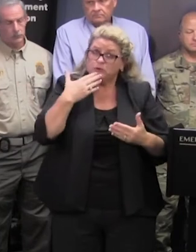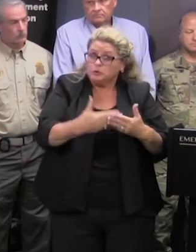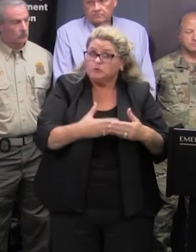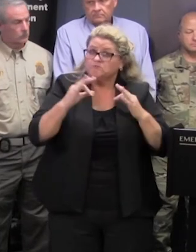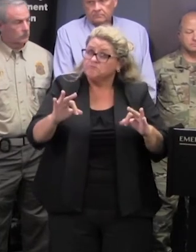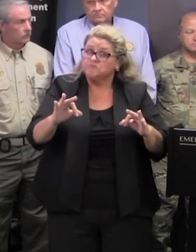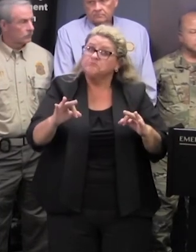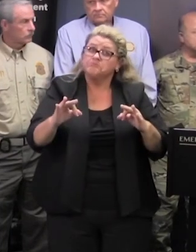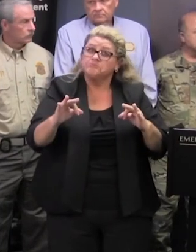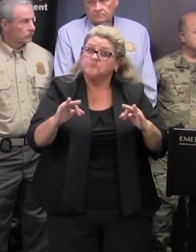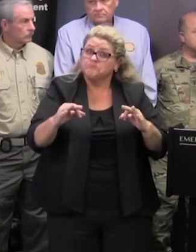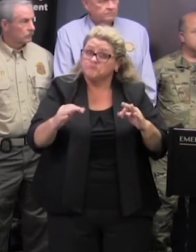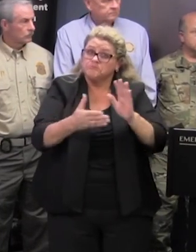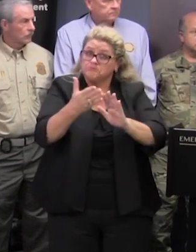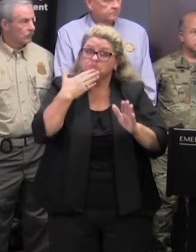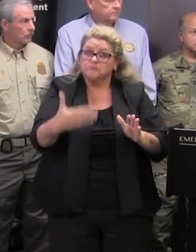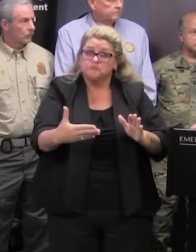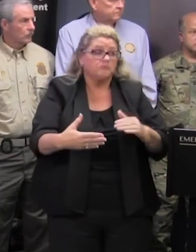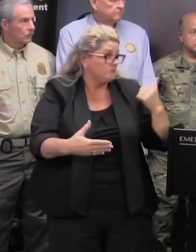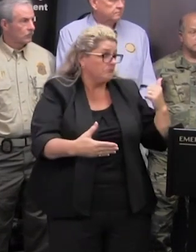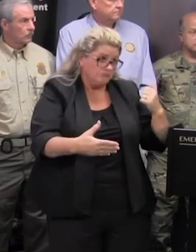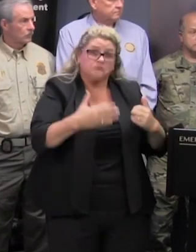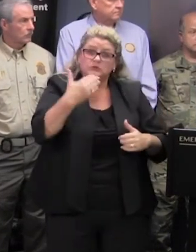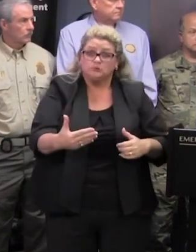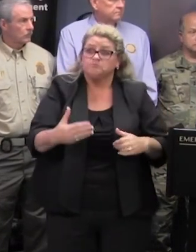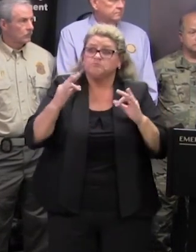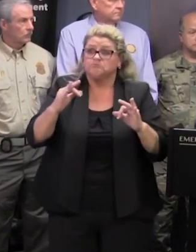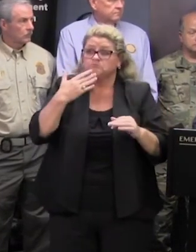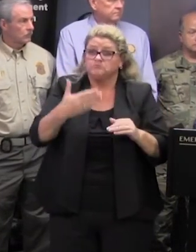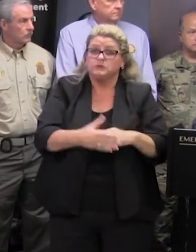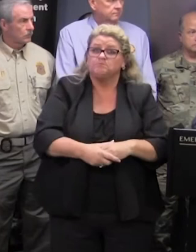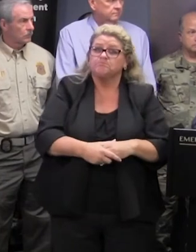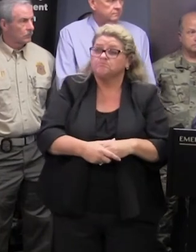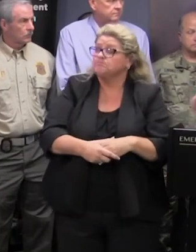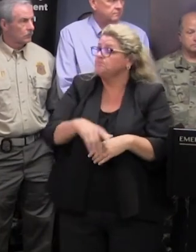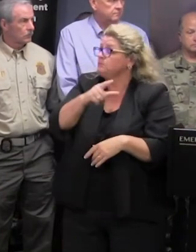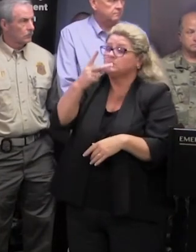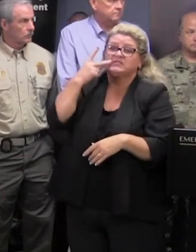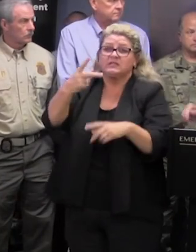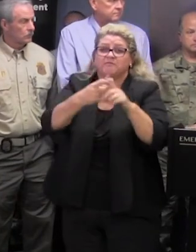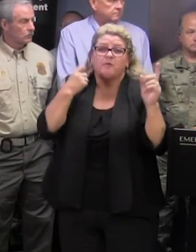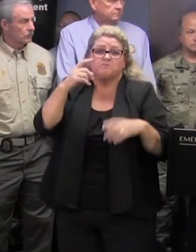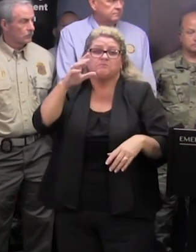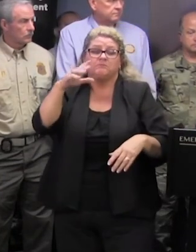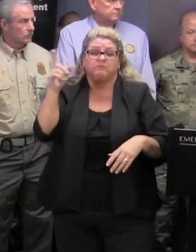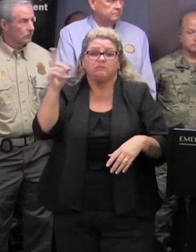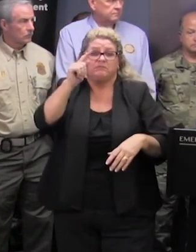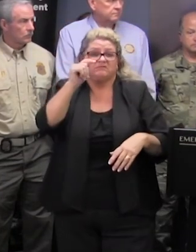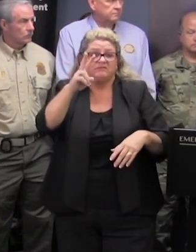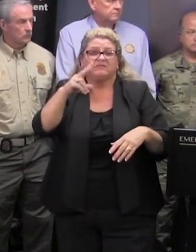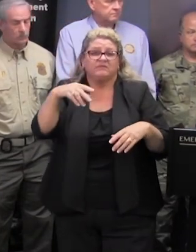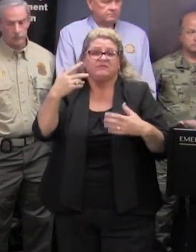this point kind of what the status is there it's working very well as uh you can see from the live feeds the vehicles are going